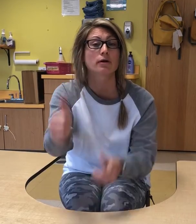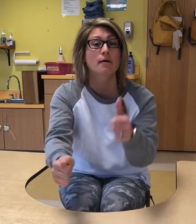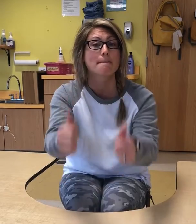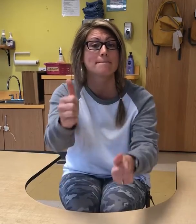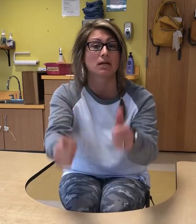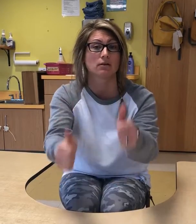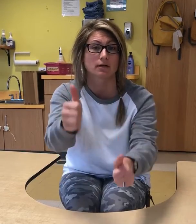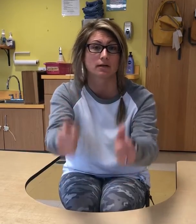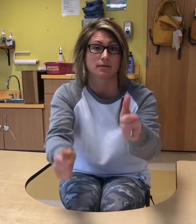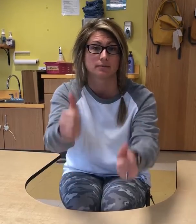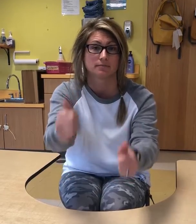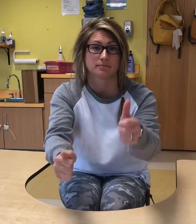milk.